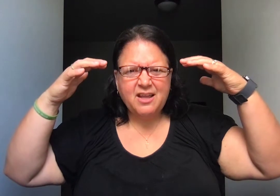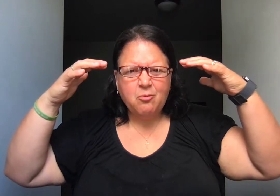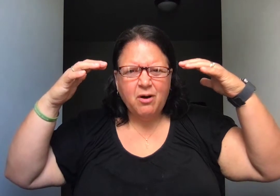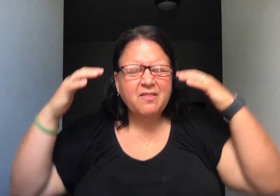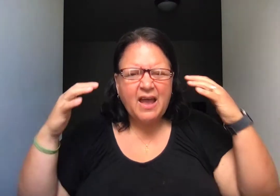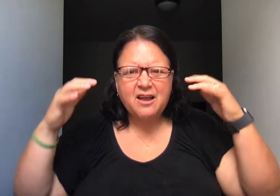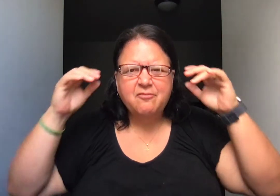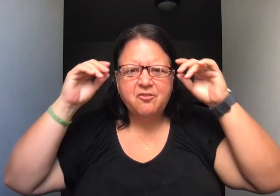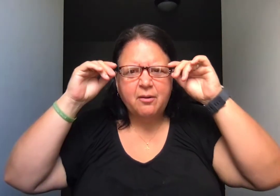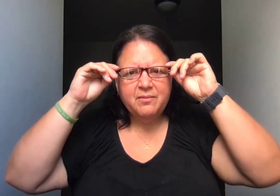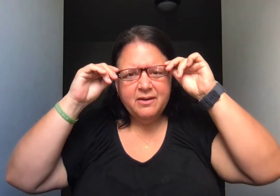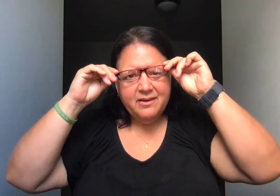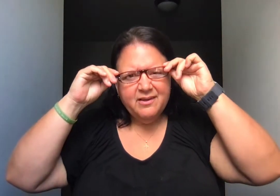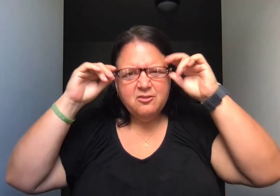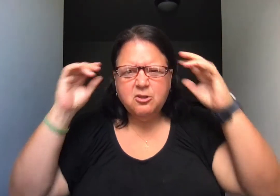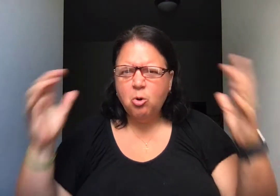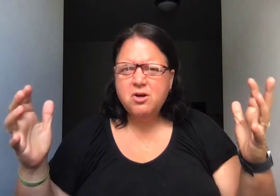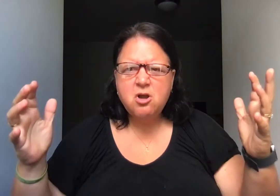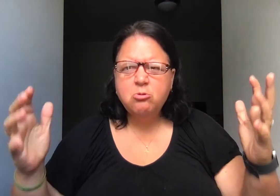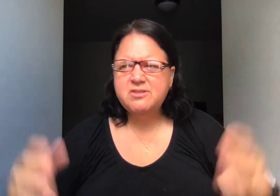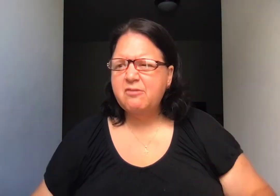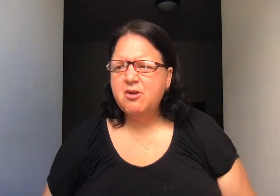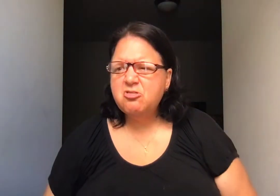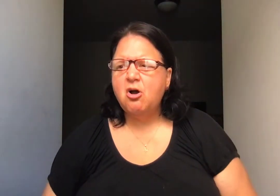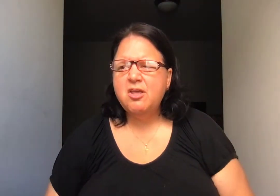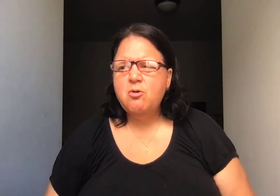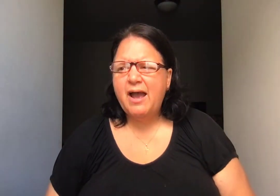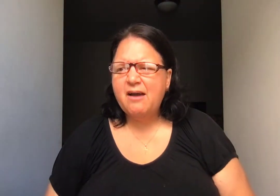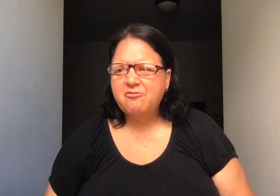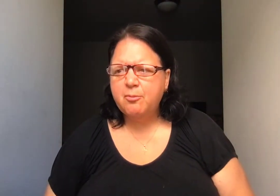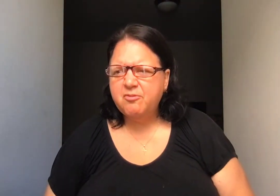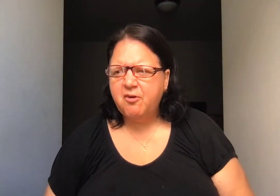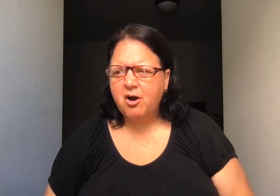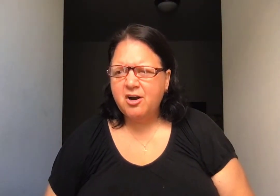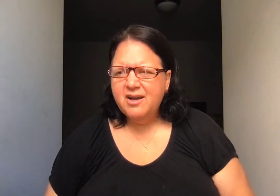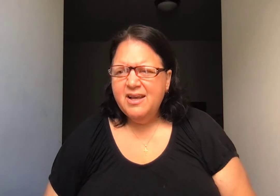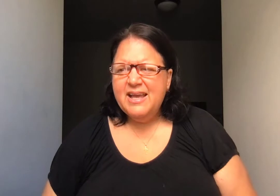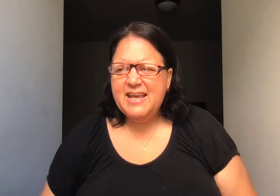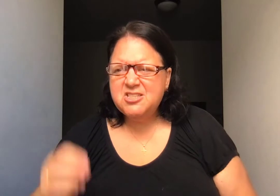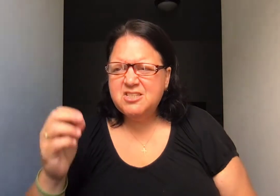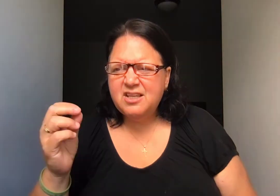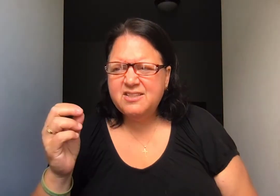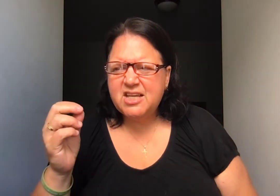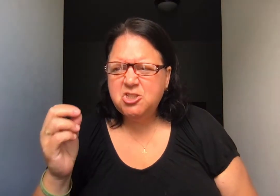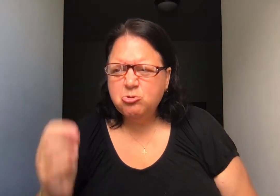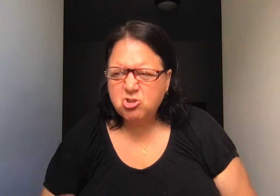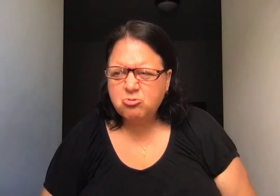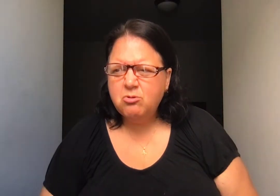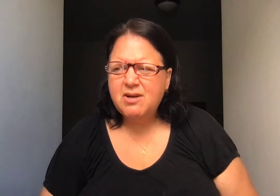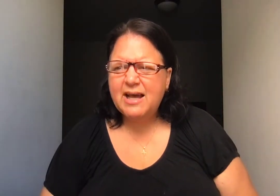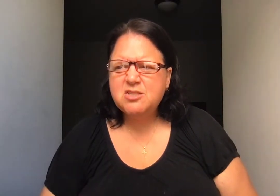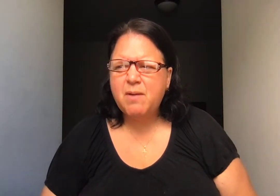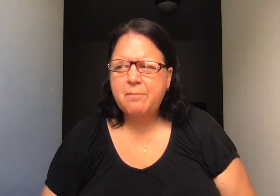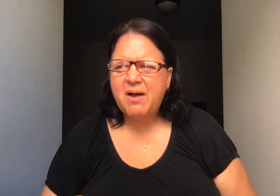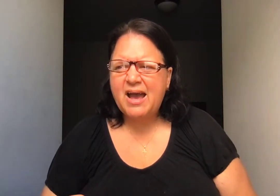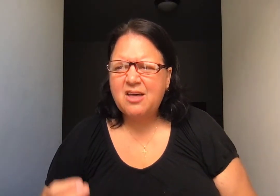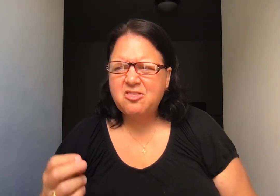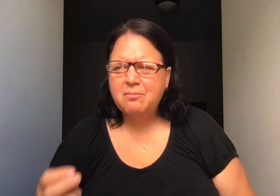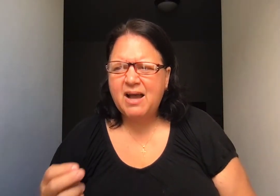like, where did that come from? The Lord knows every thought you have from afar. It says, you scrutinize my path and my